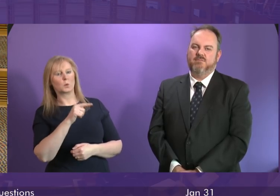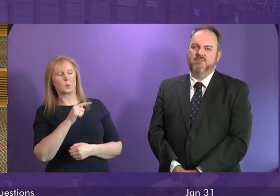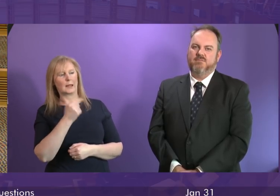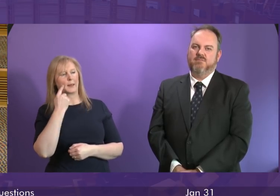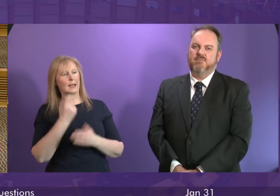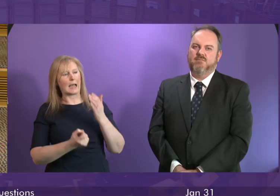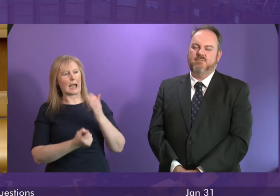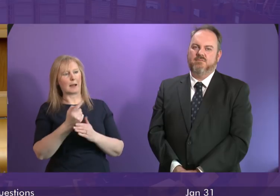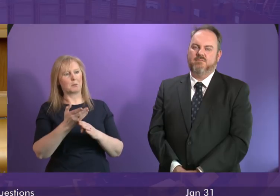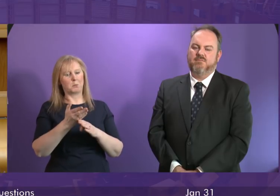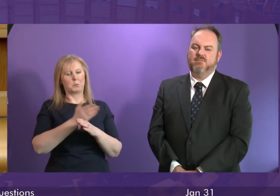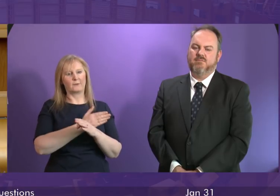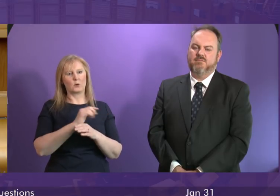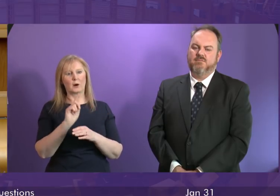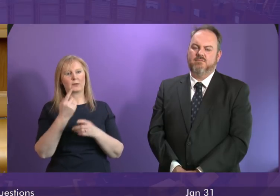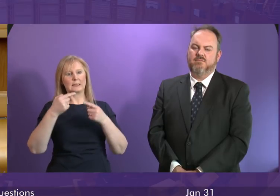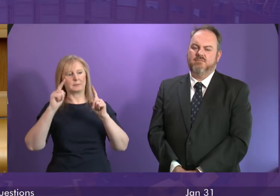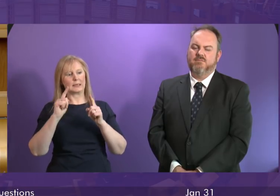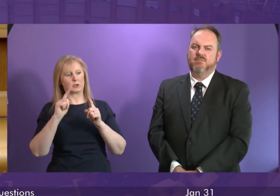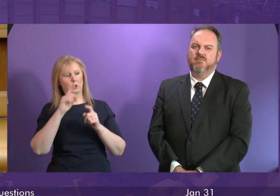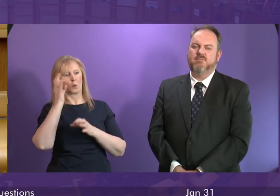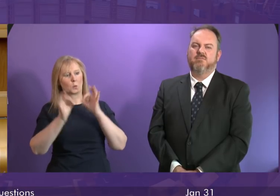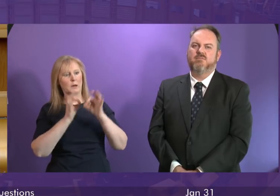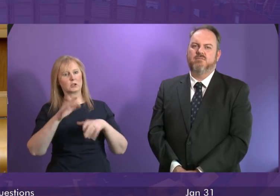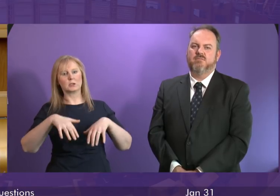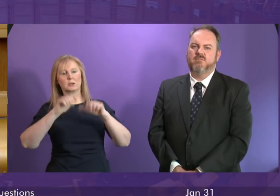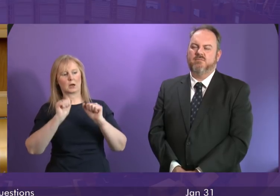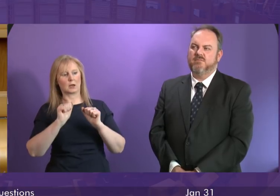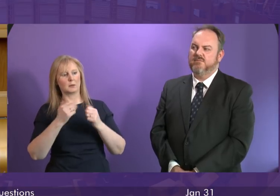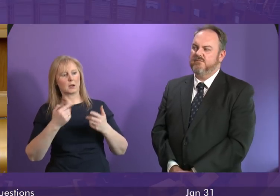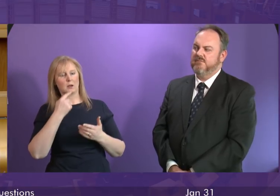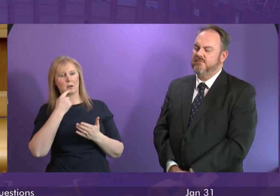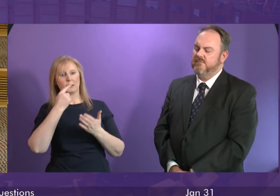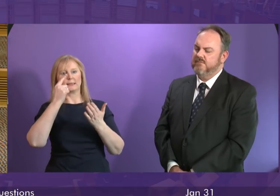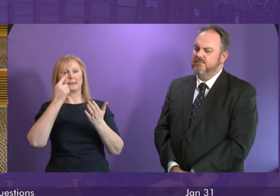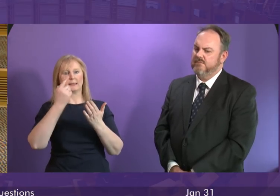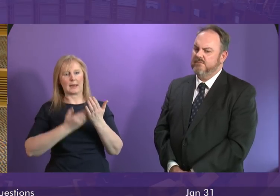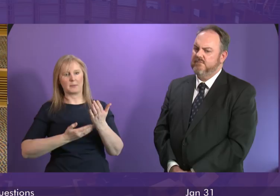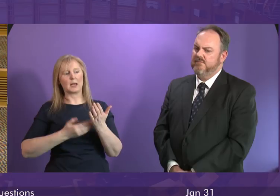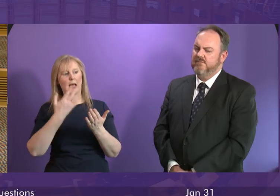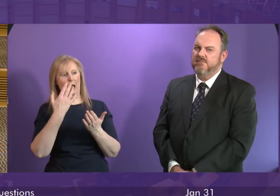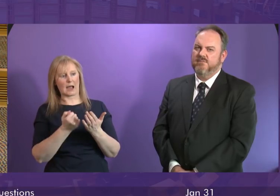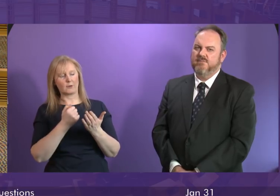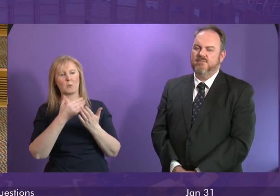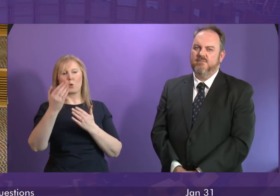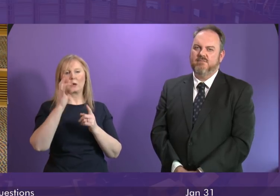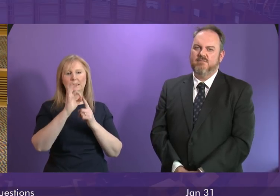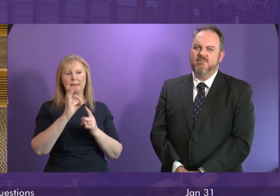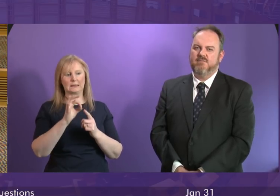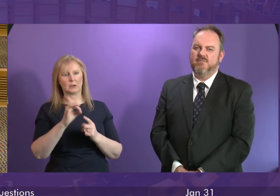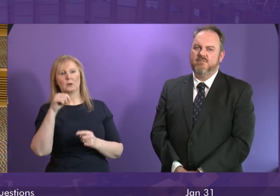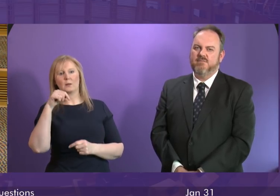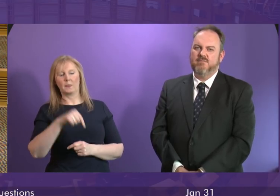only shortly before First Minister's questions but the court has issued a statement this morning providing more detail on the factors behind